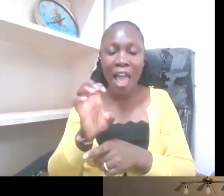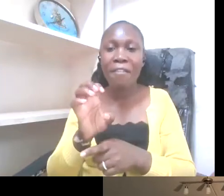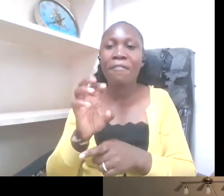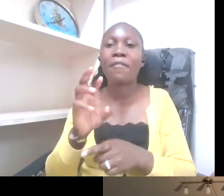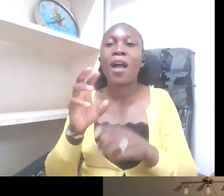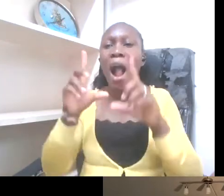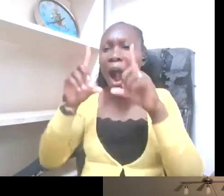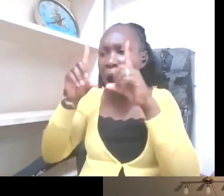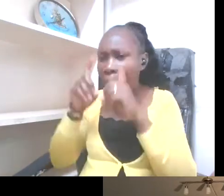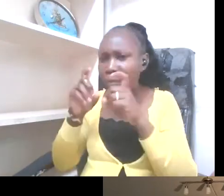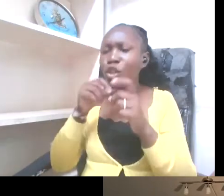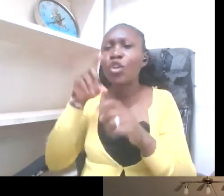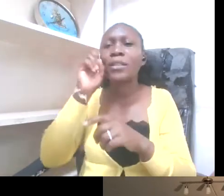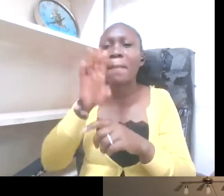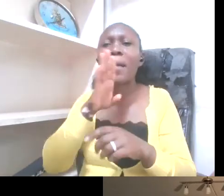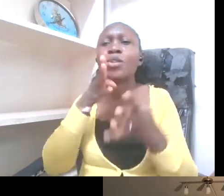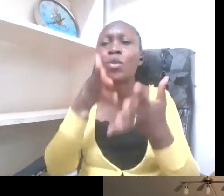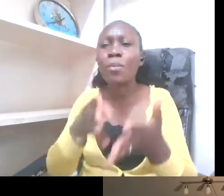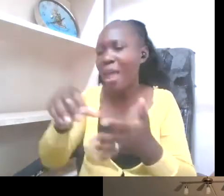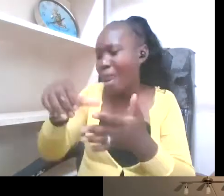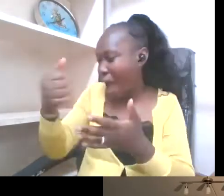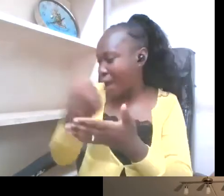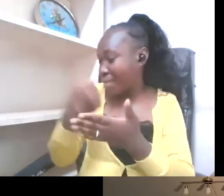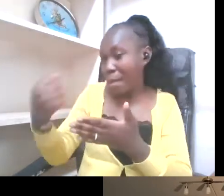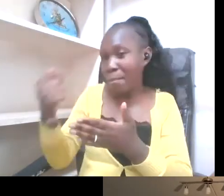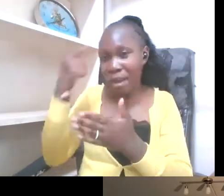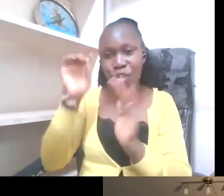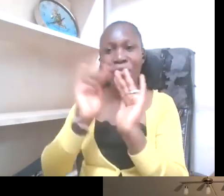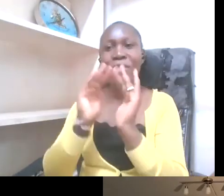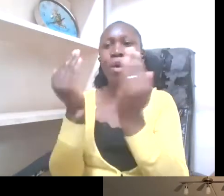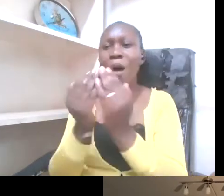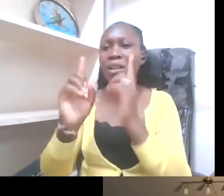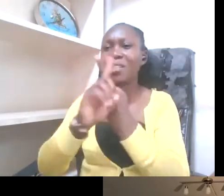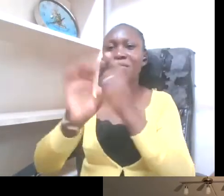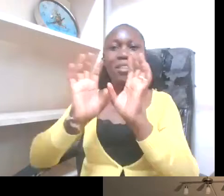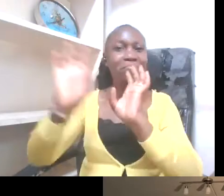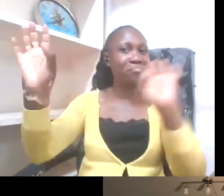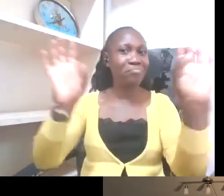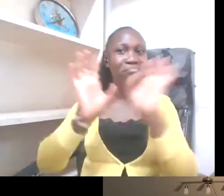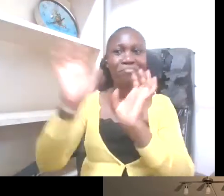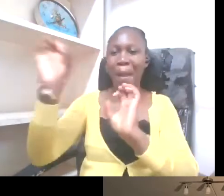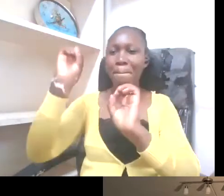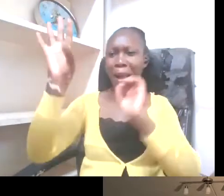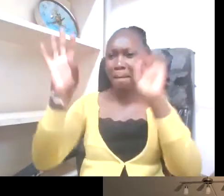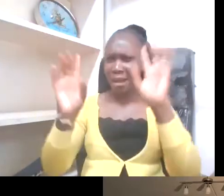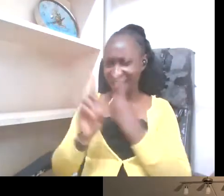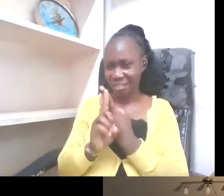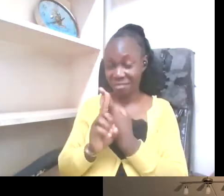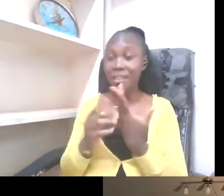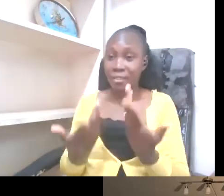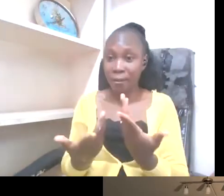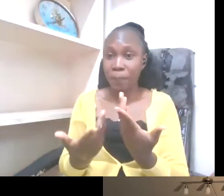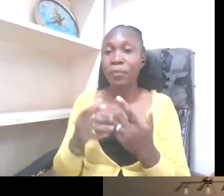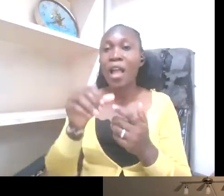can be in another part of the world, like we all are from different parts of the world right now. Other simple accommodations